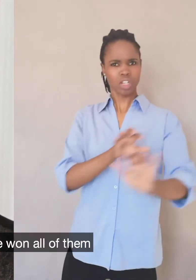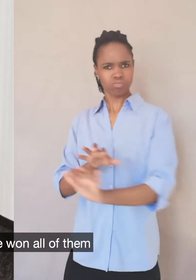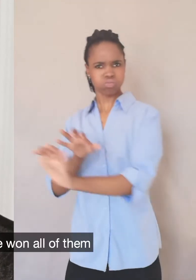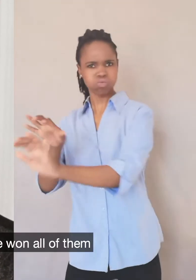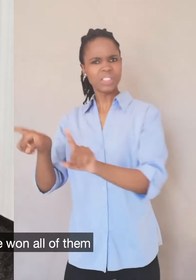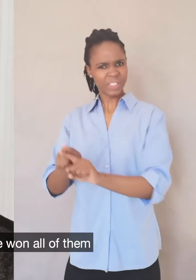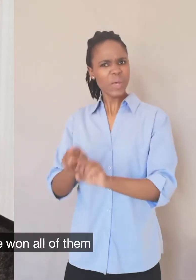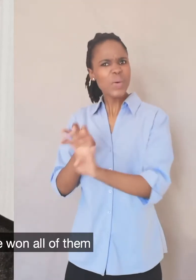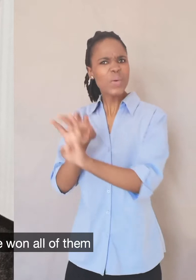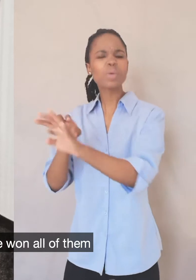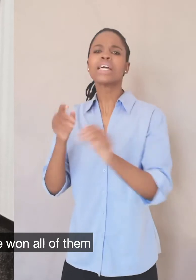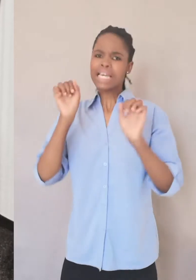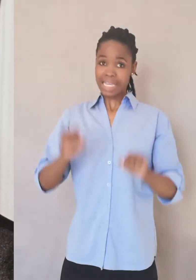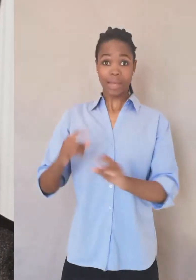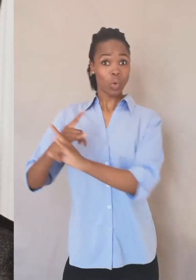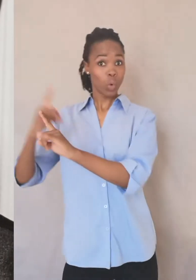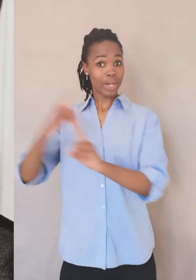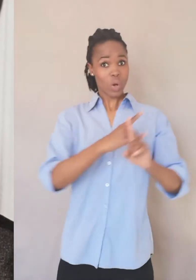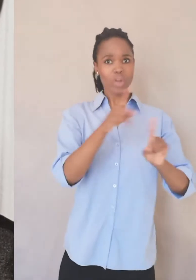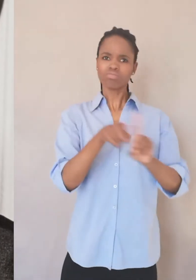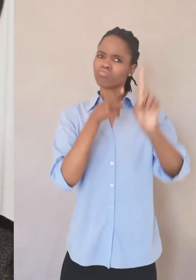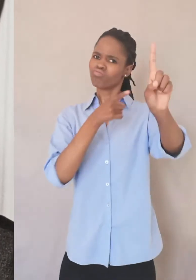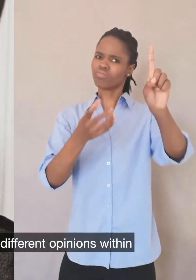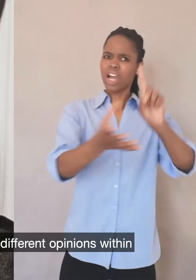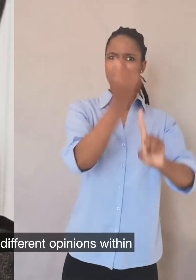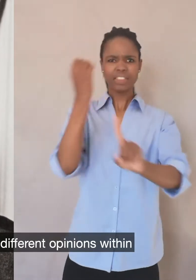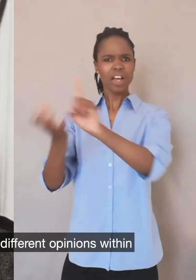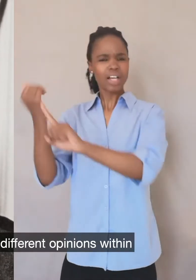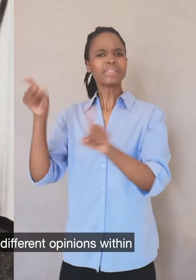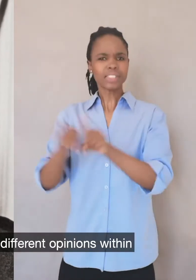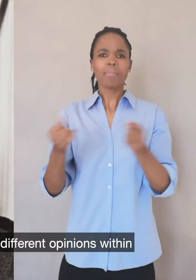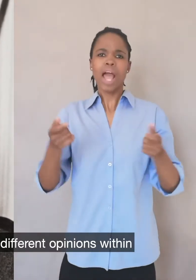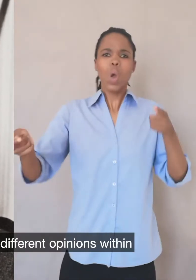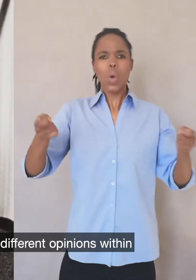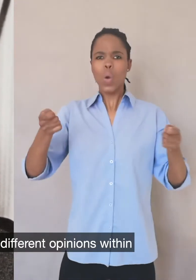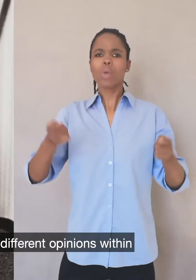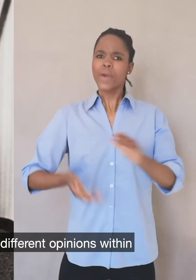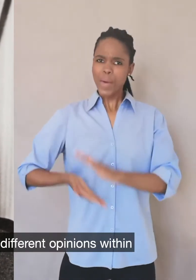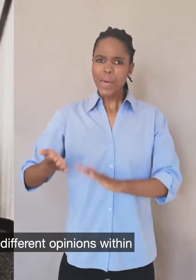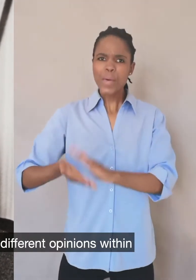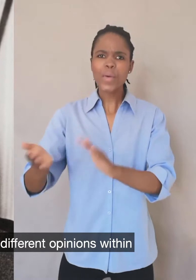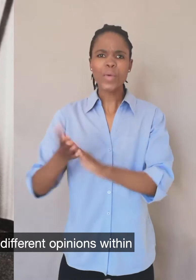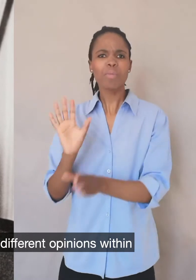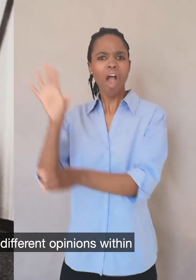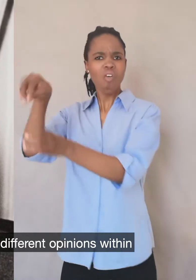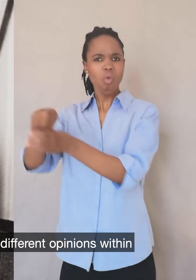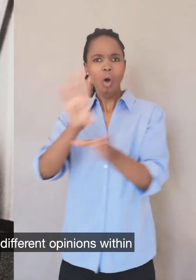all intents and purposes, he won all of them for his cause. And he kept control on these very different opinions within